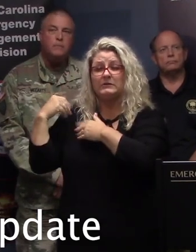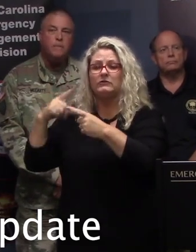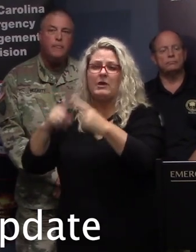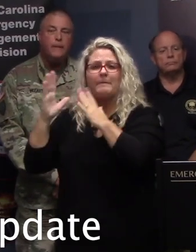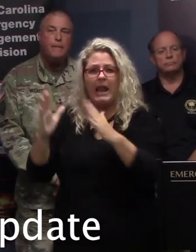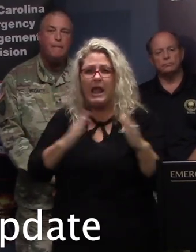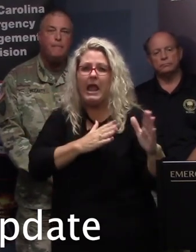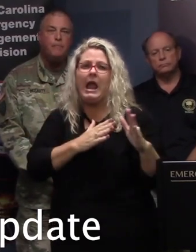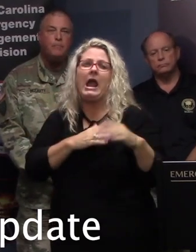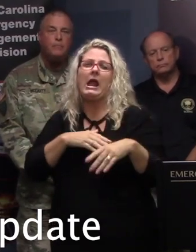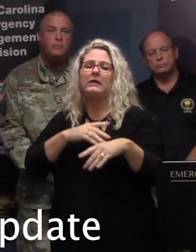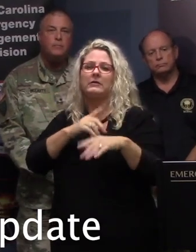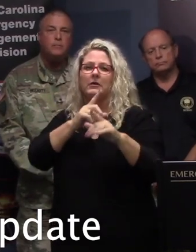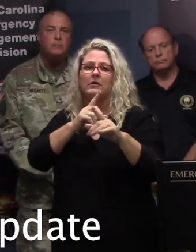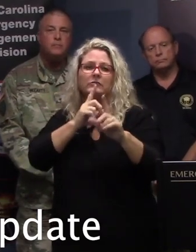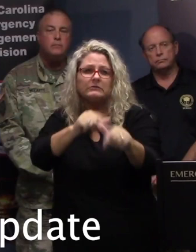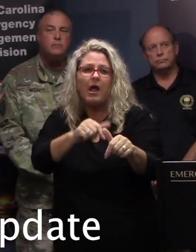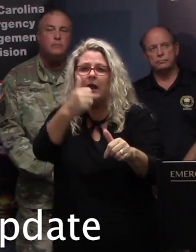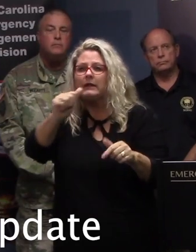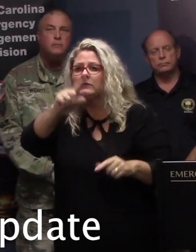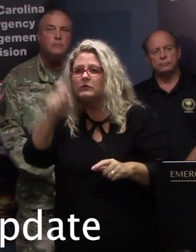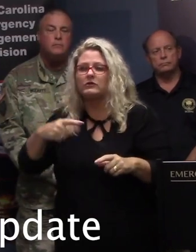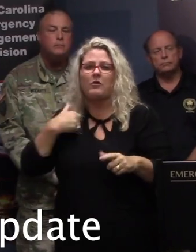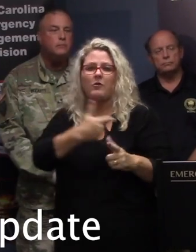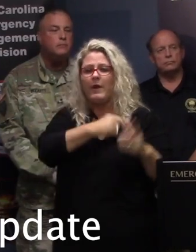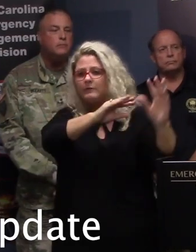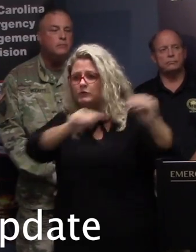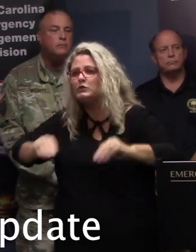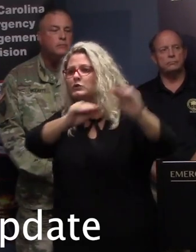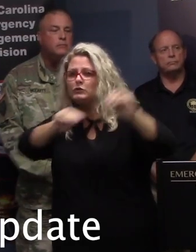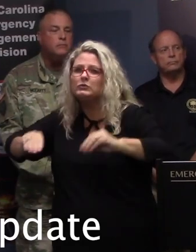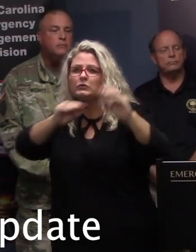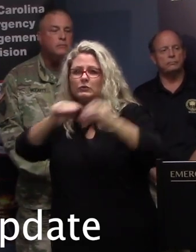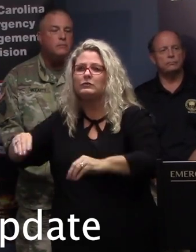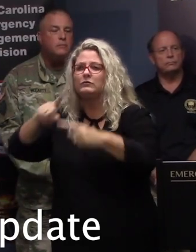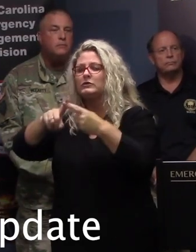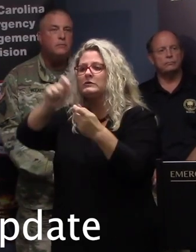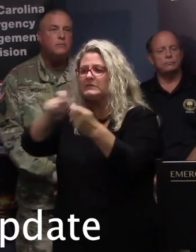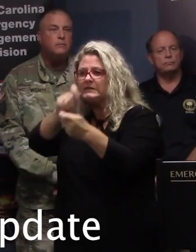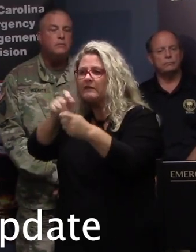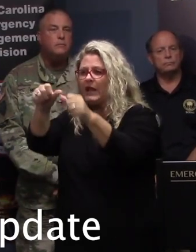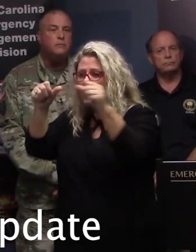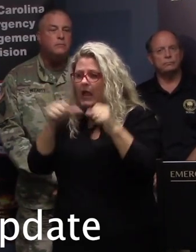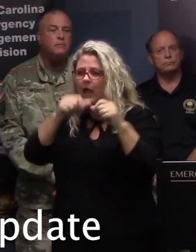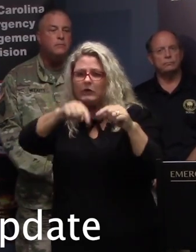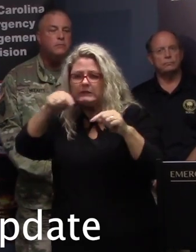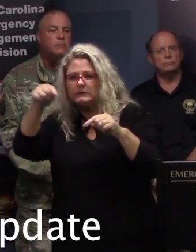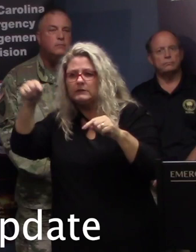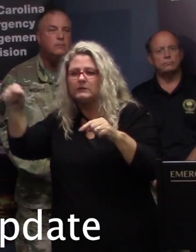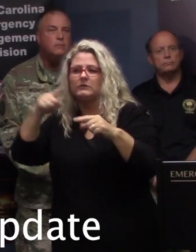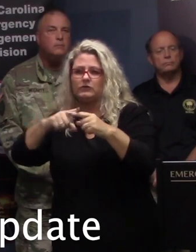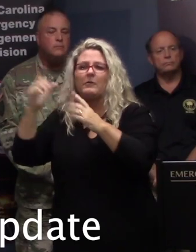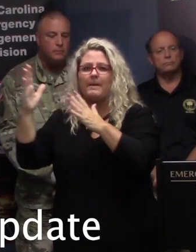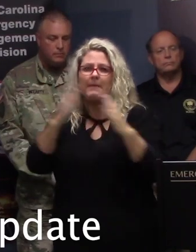We've been very busy over the last several days moving our assets down to the affected areas and in preparation for